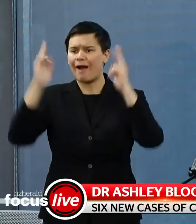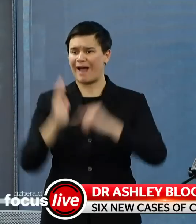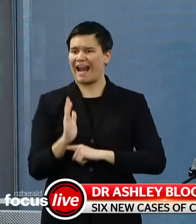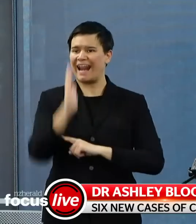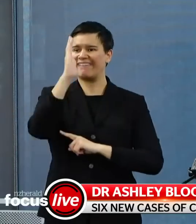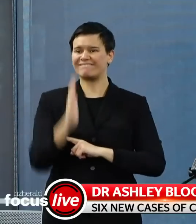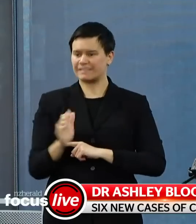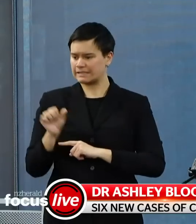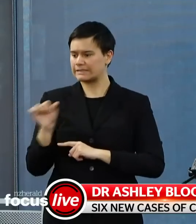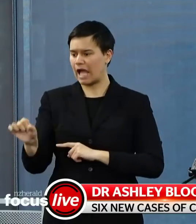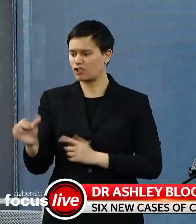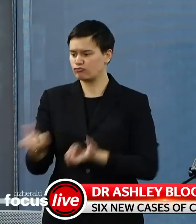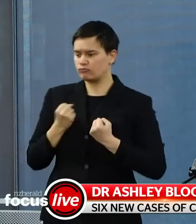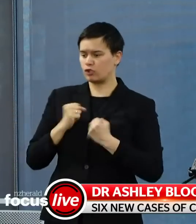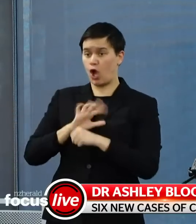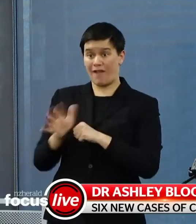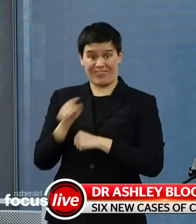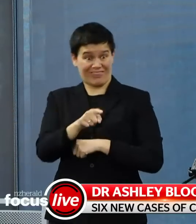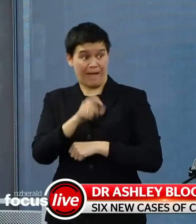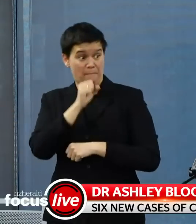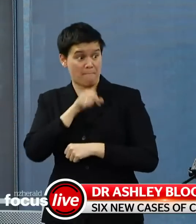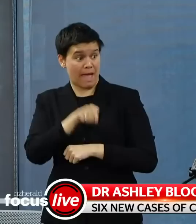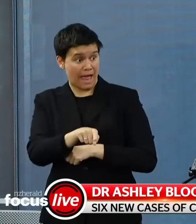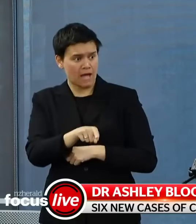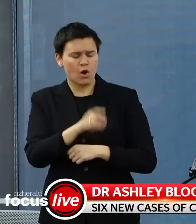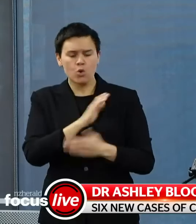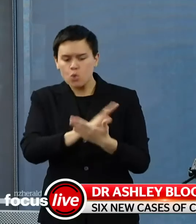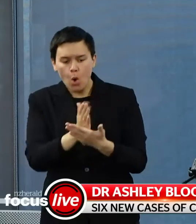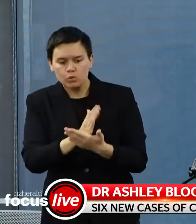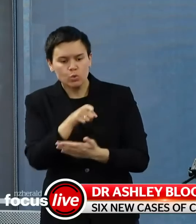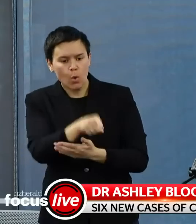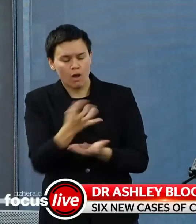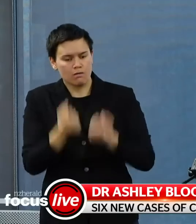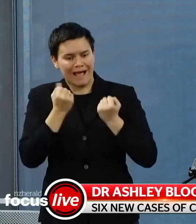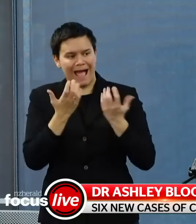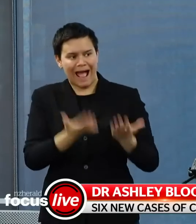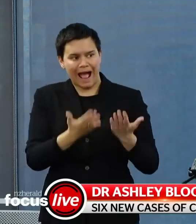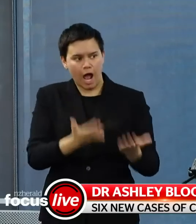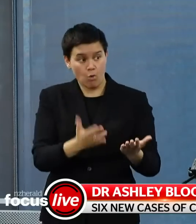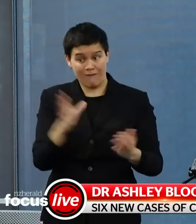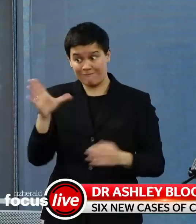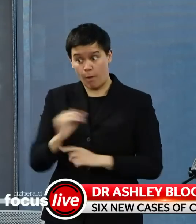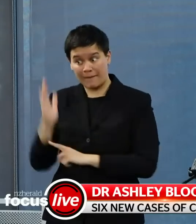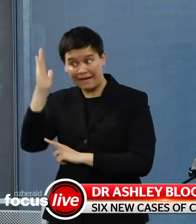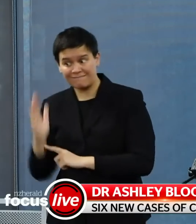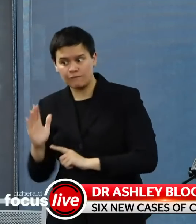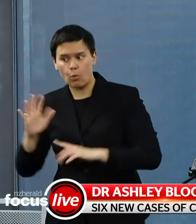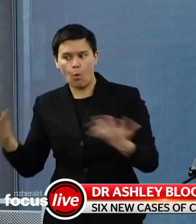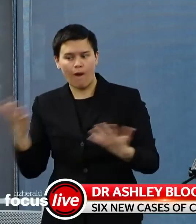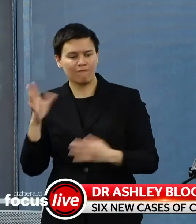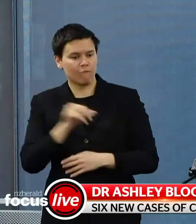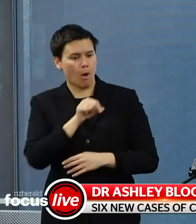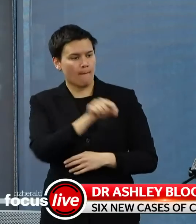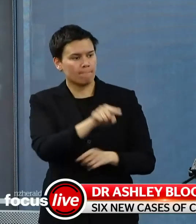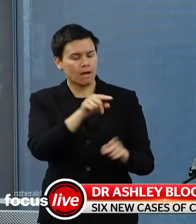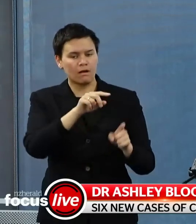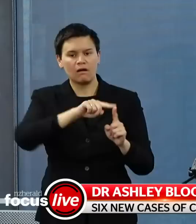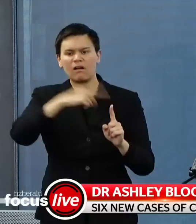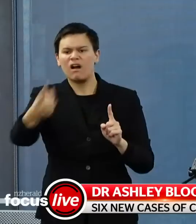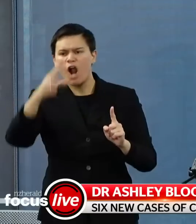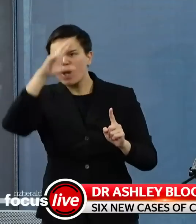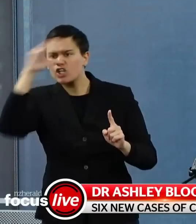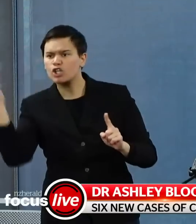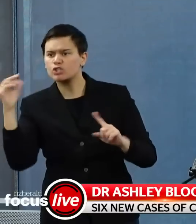been infected, for example, through one of the nurses or one of the other people that worked there, all of that serological testing was negative.